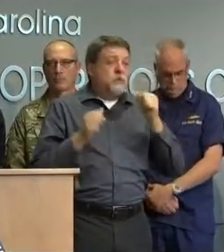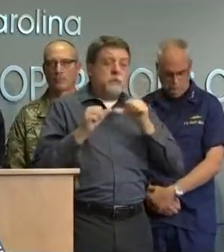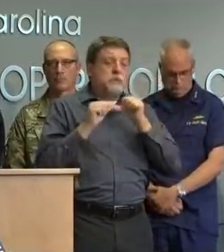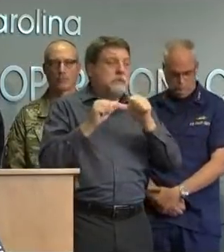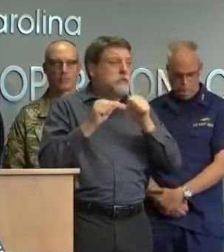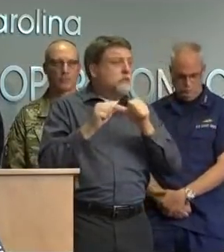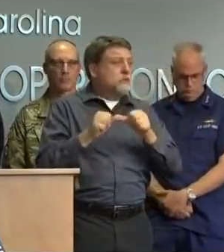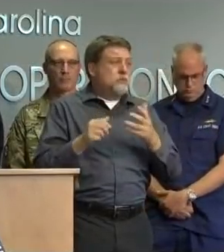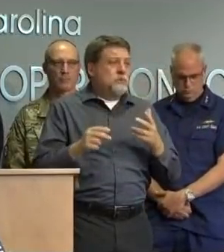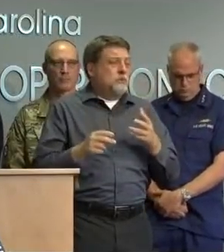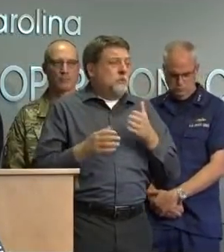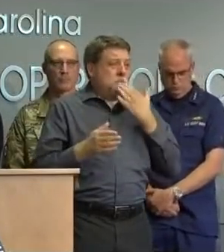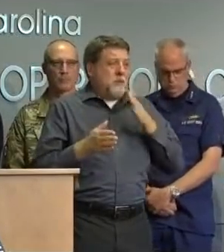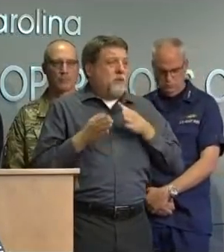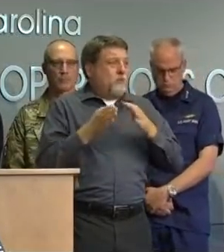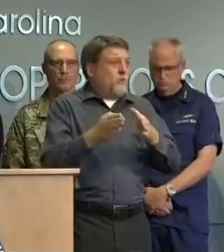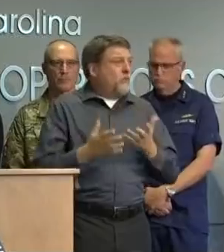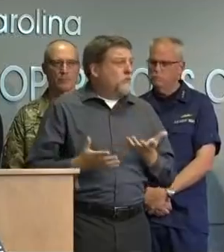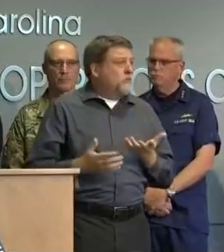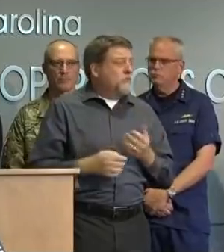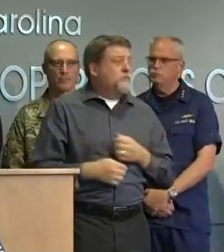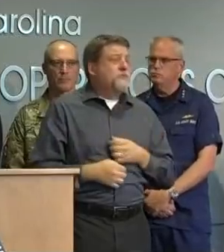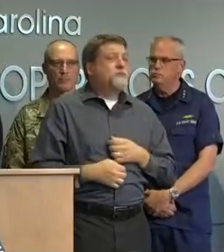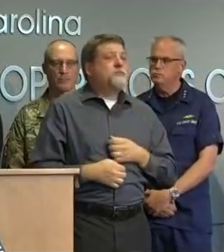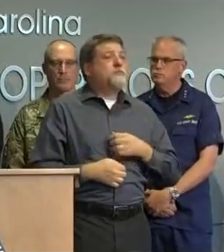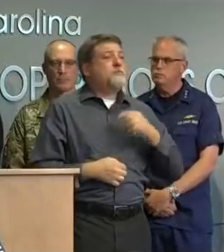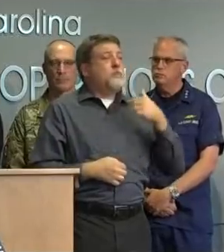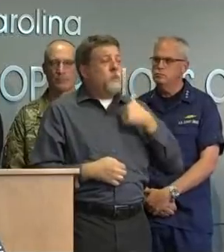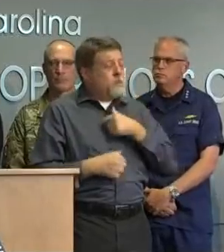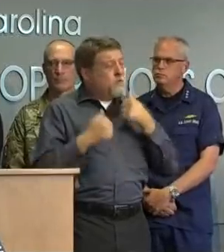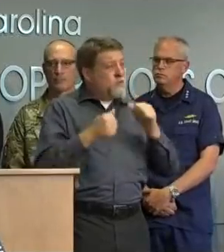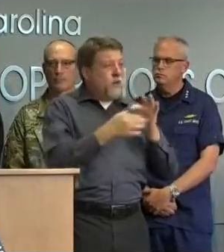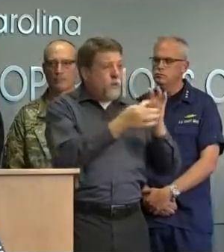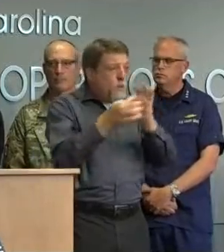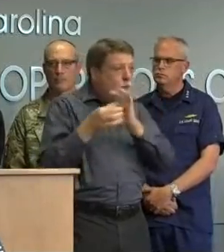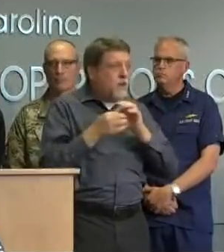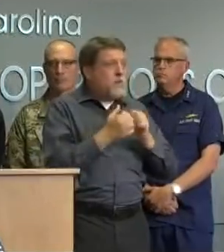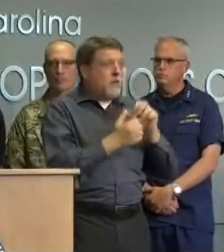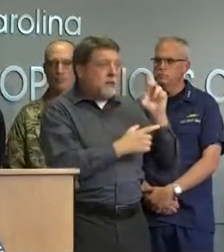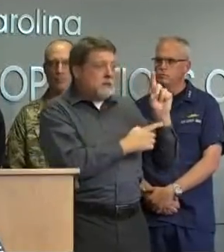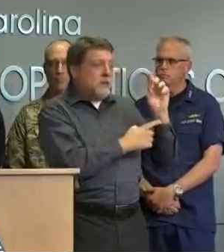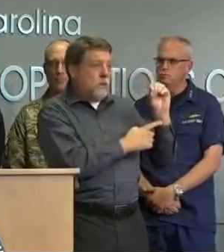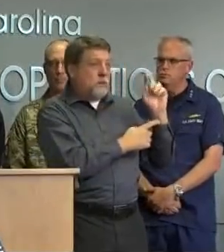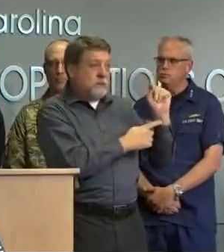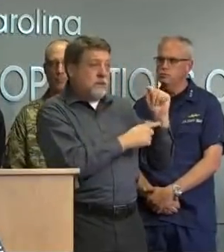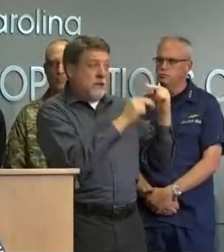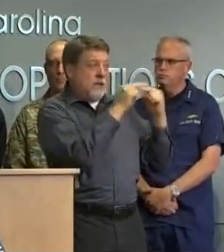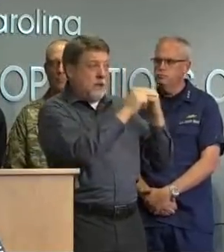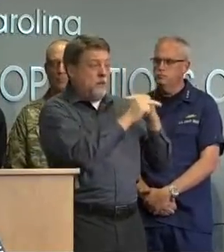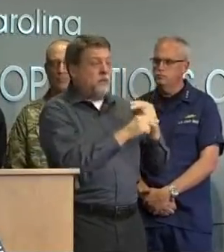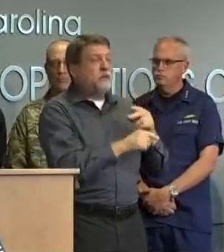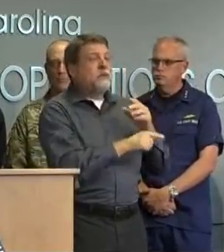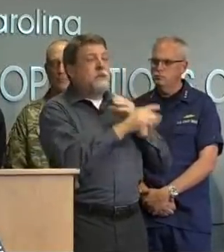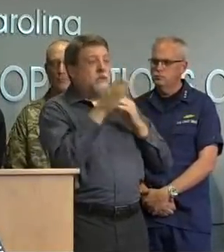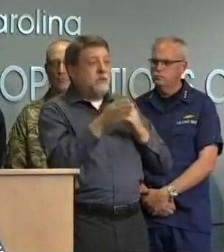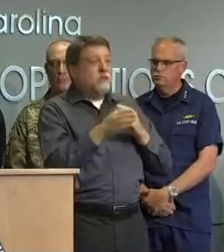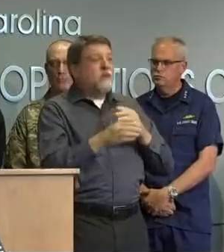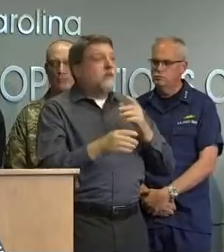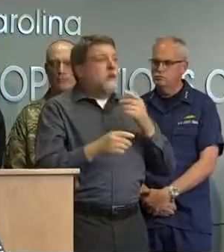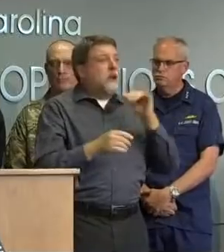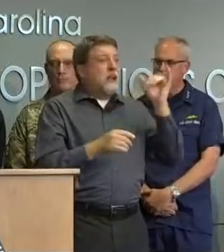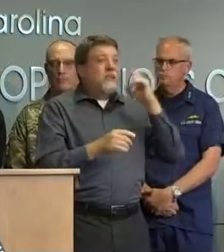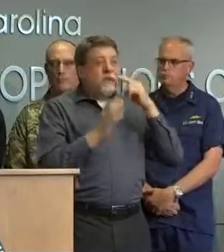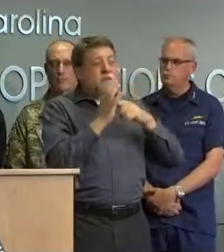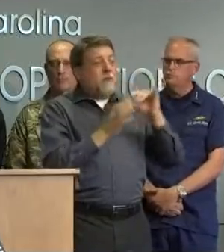areas continue to rise in coordination with our dot partners major thoroughfares that include